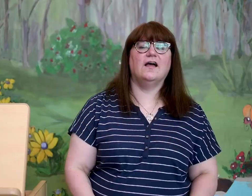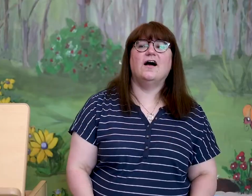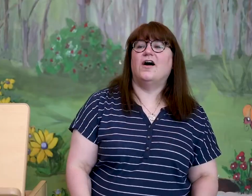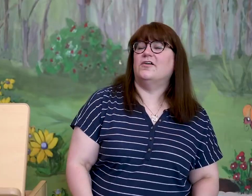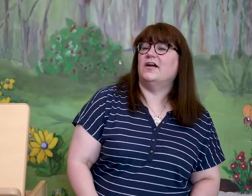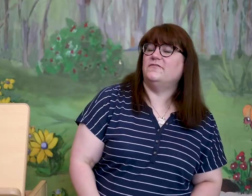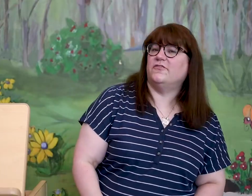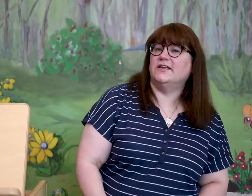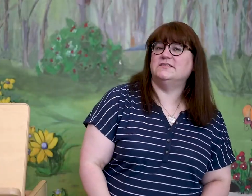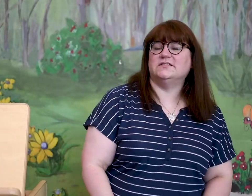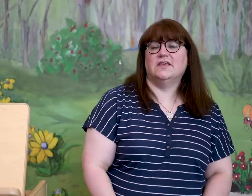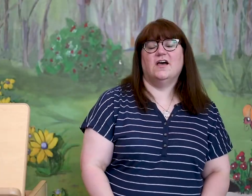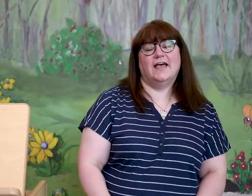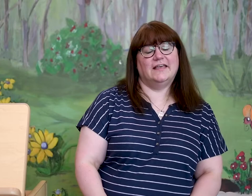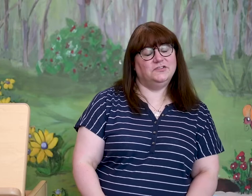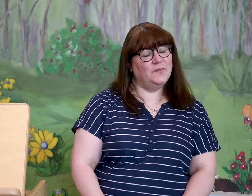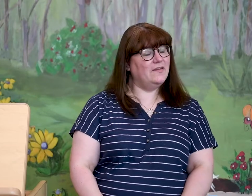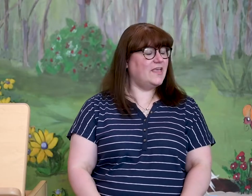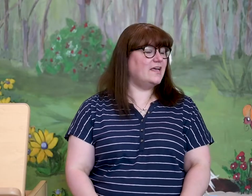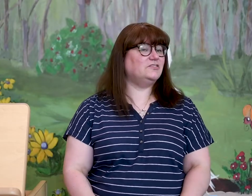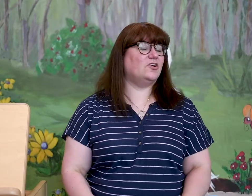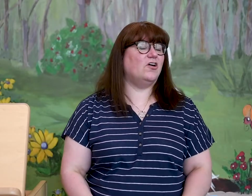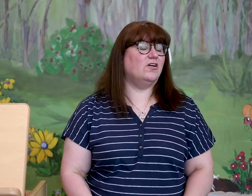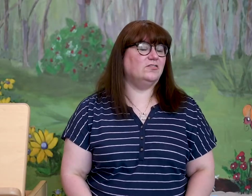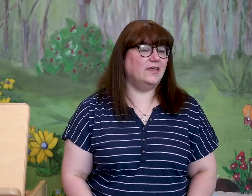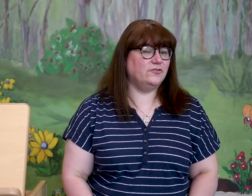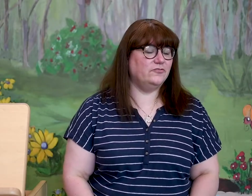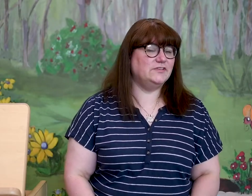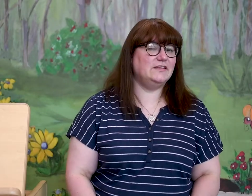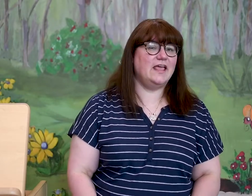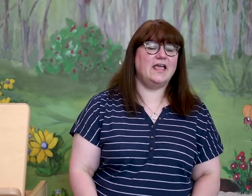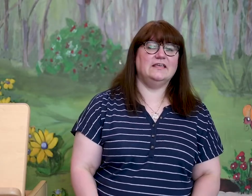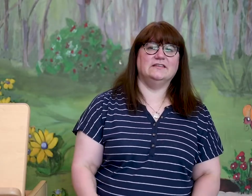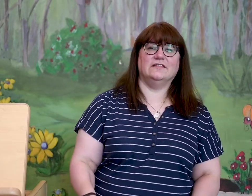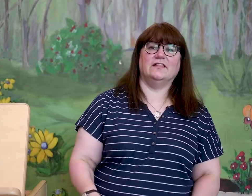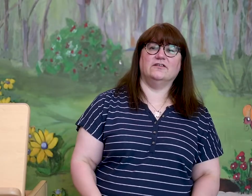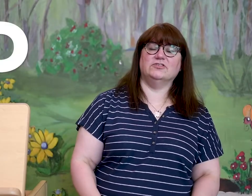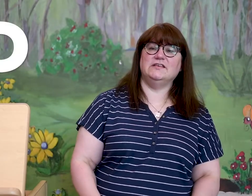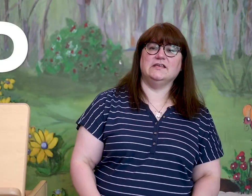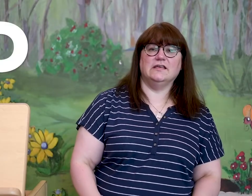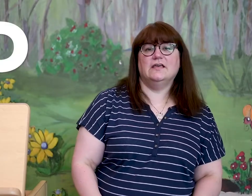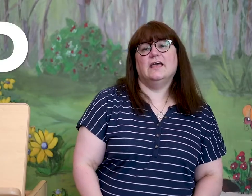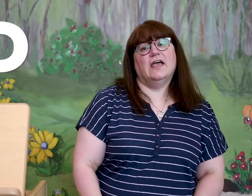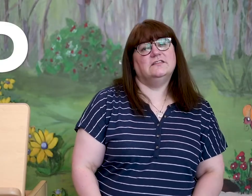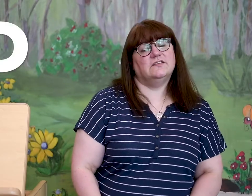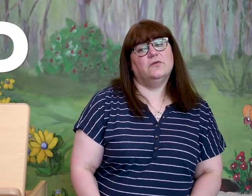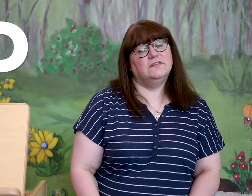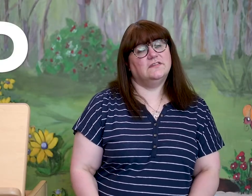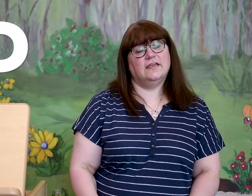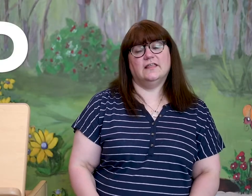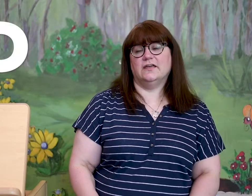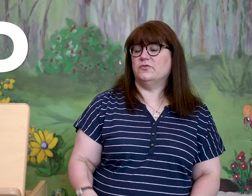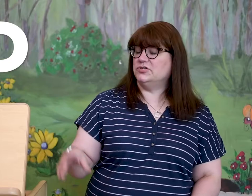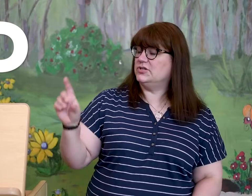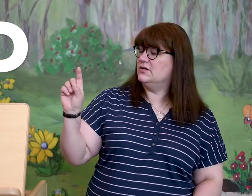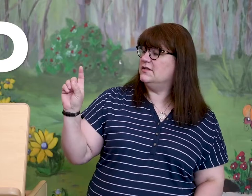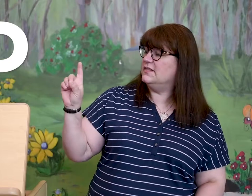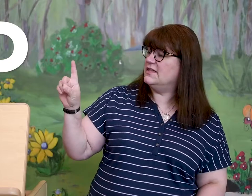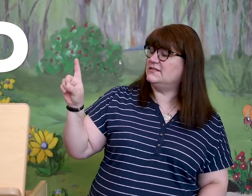All right friends, as you may have guessed, our letter for today is the letter D. And so, in sign language, this